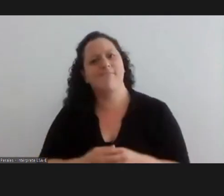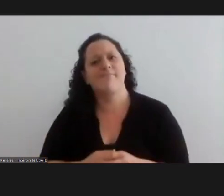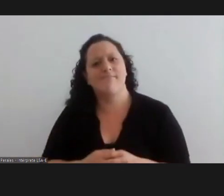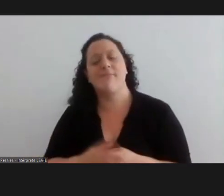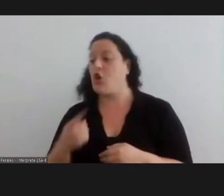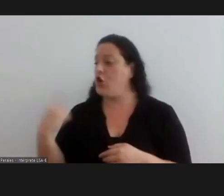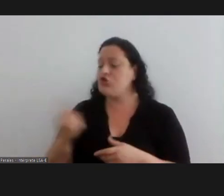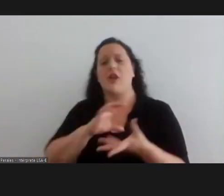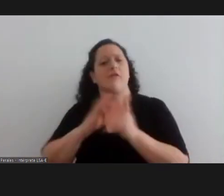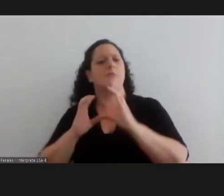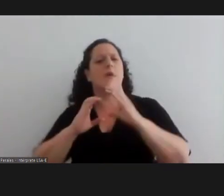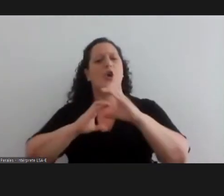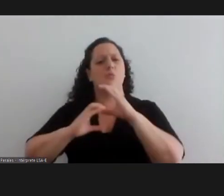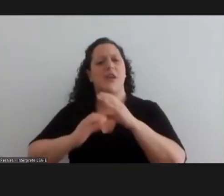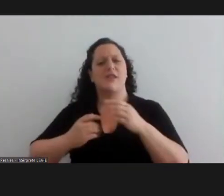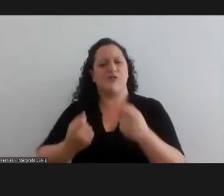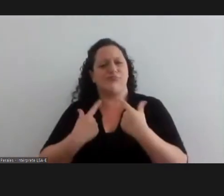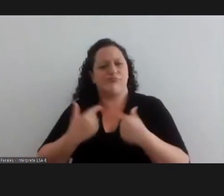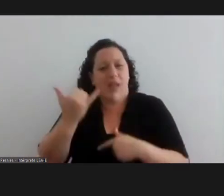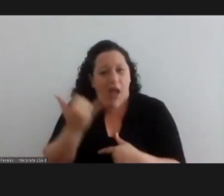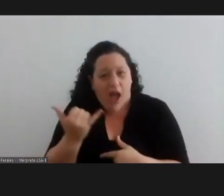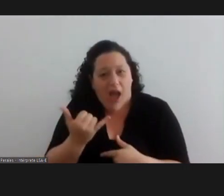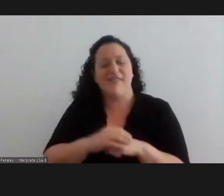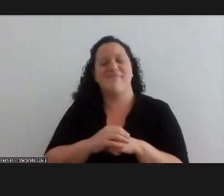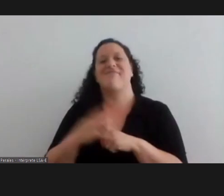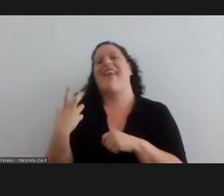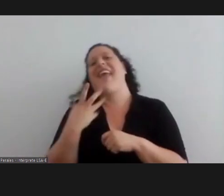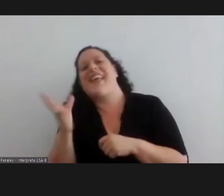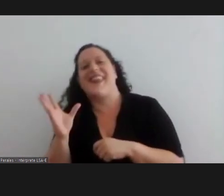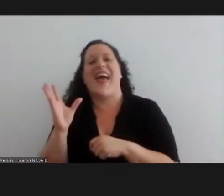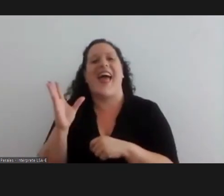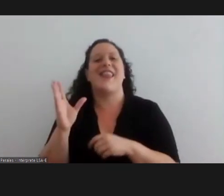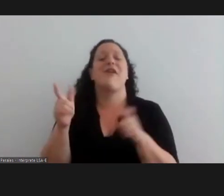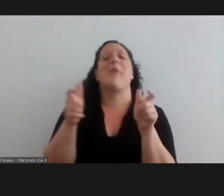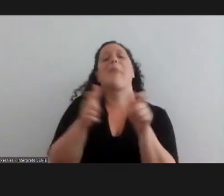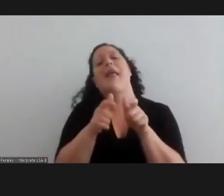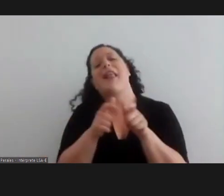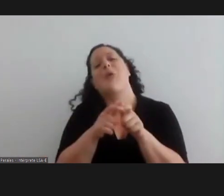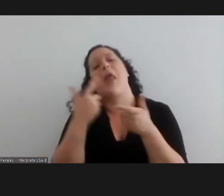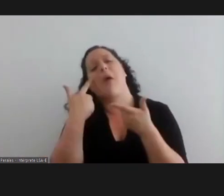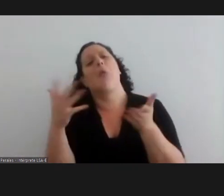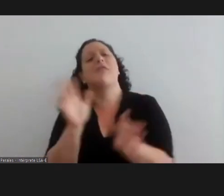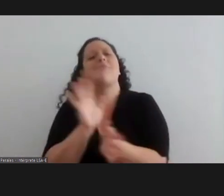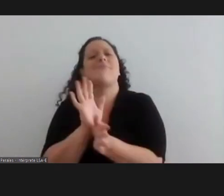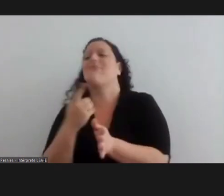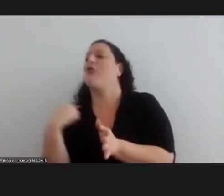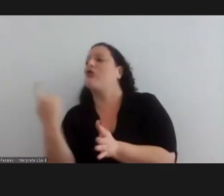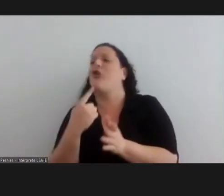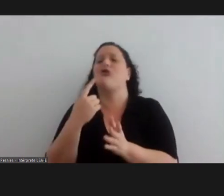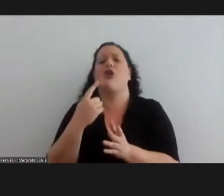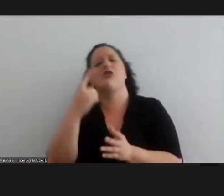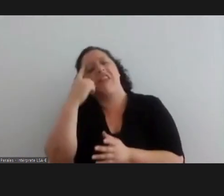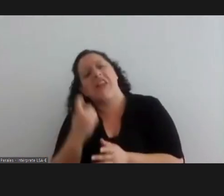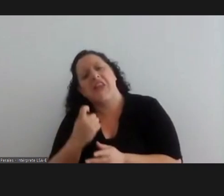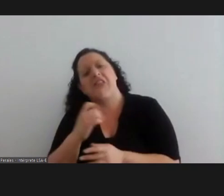and i believe that we have a specific way of communicating we are portrayed in movies like those sad